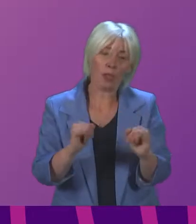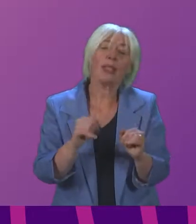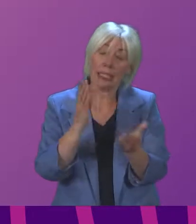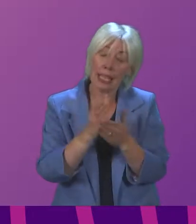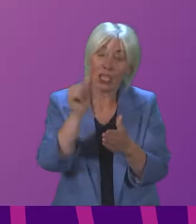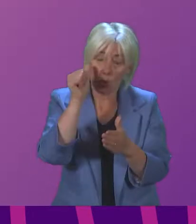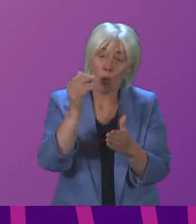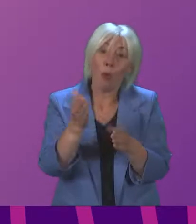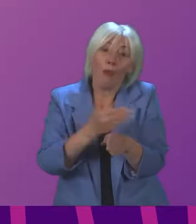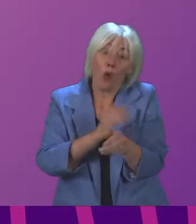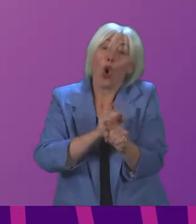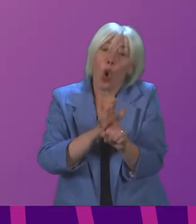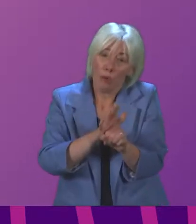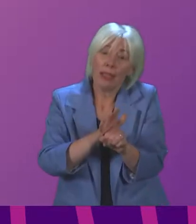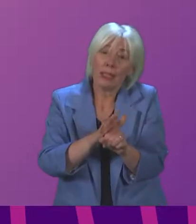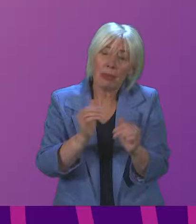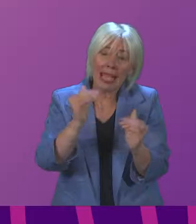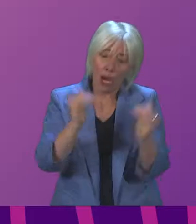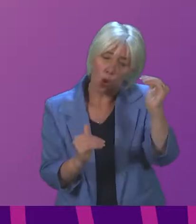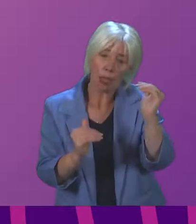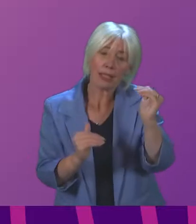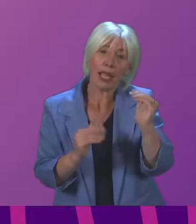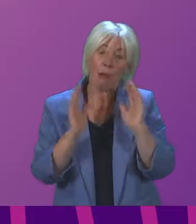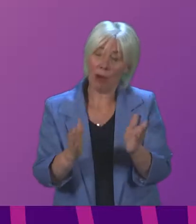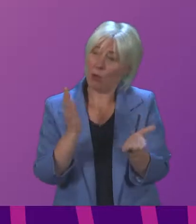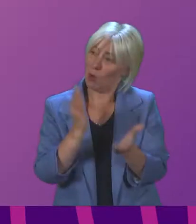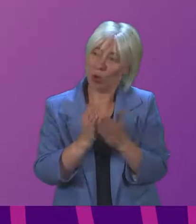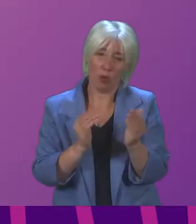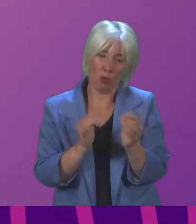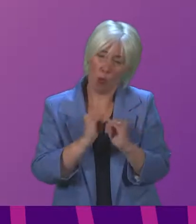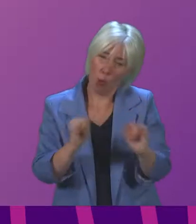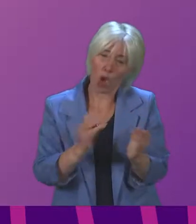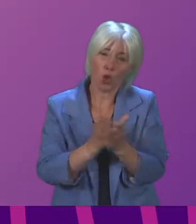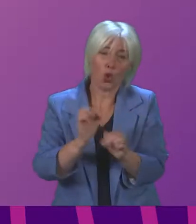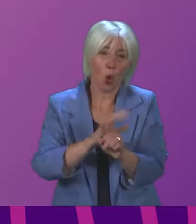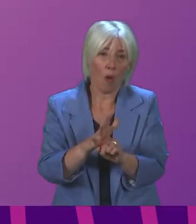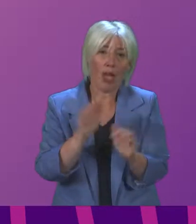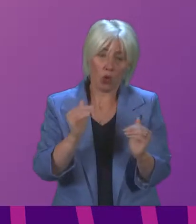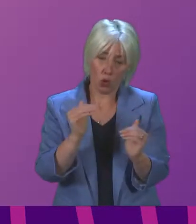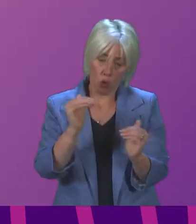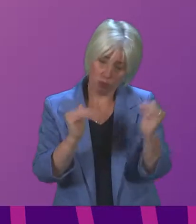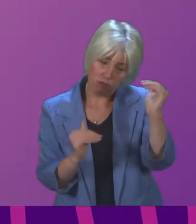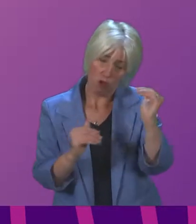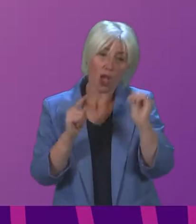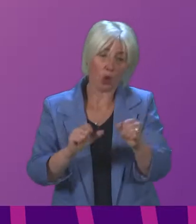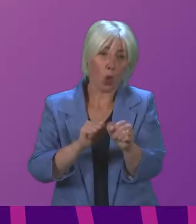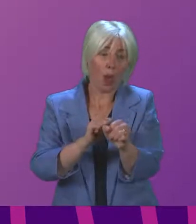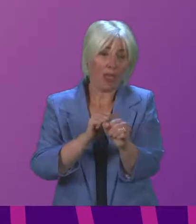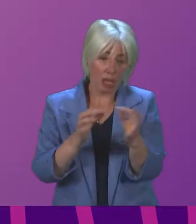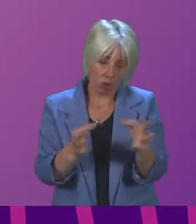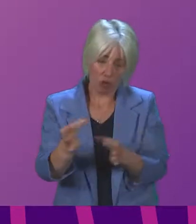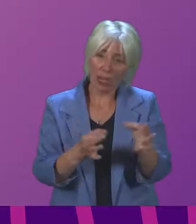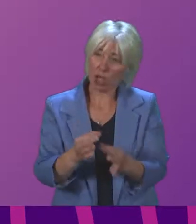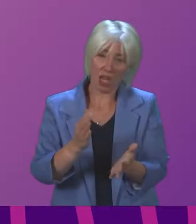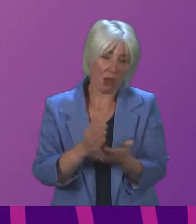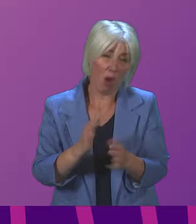COVID and that has been exacerbated by COVID. So, the strategy is unapologetic about focusing